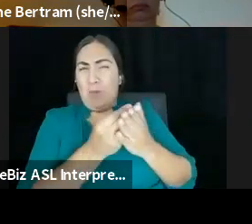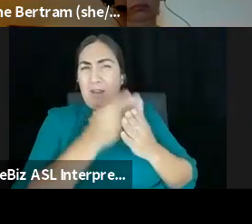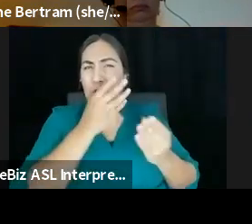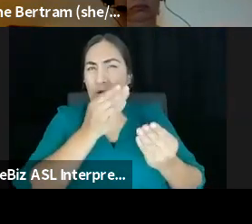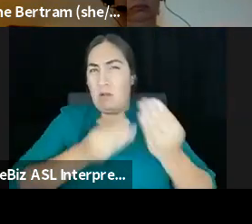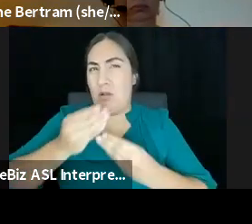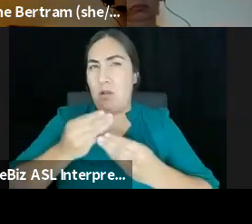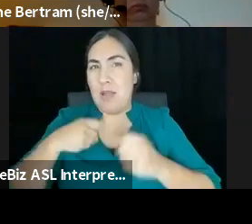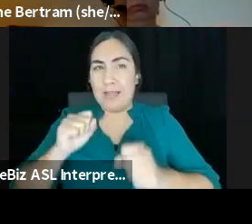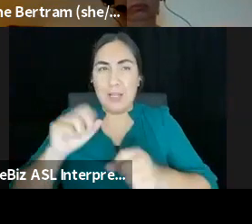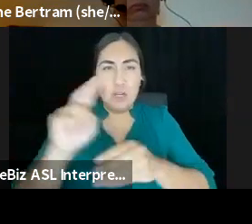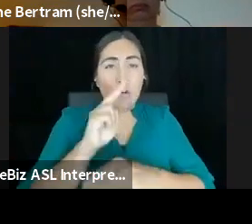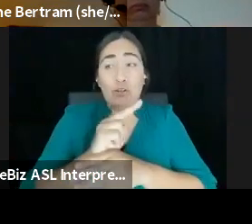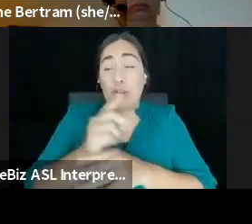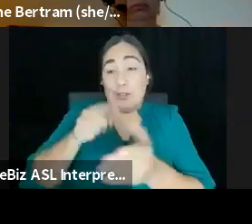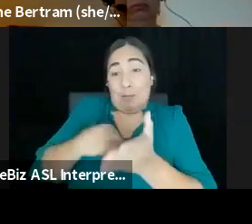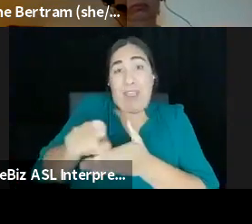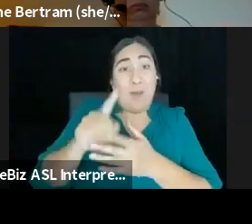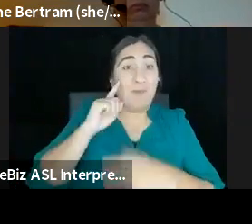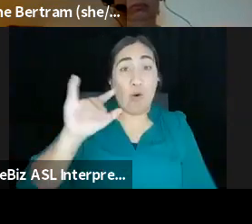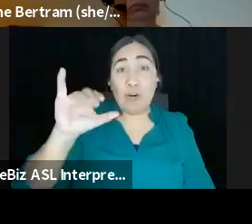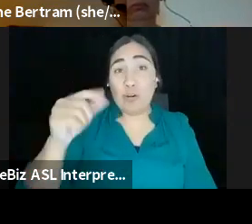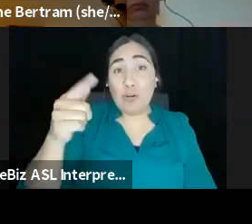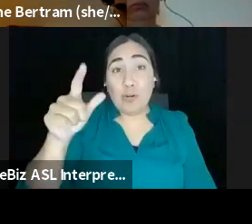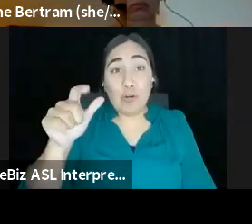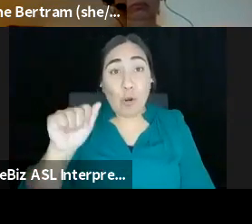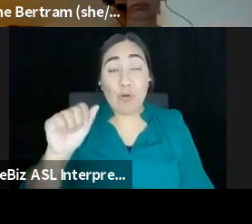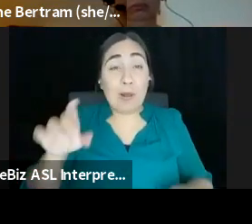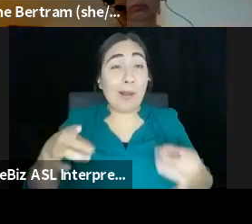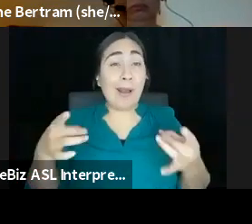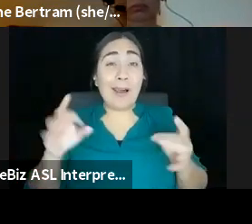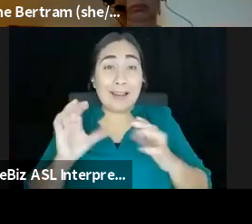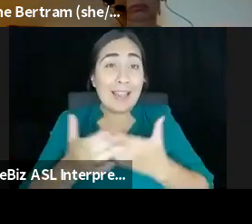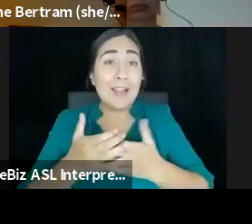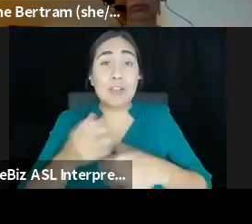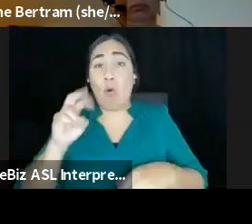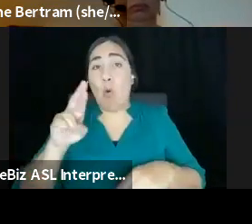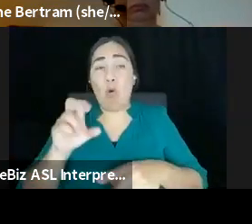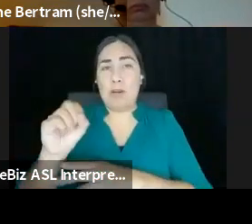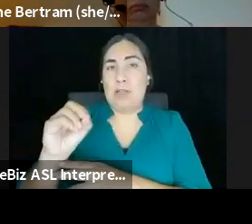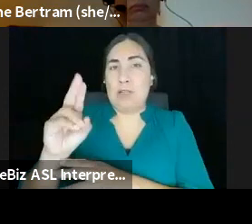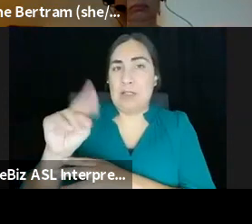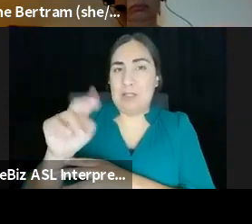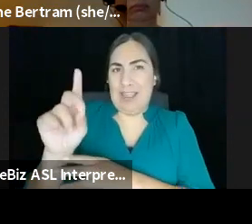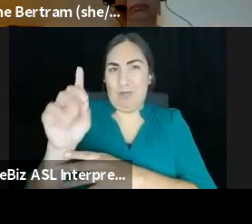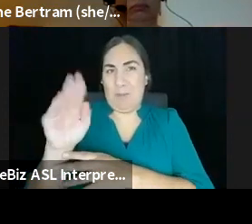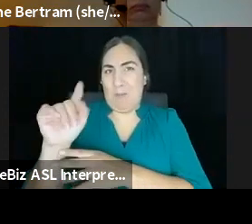do a yoga class for everybody or do a sound bath for everybody. But it's still that like, here's that transaction now.